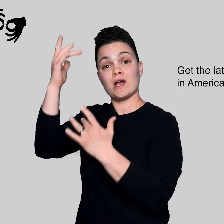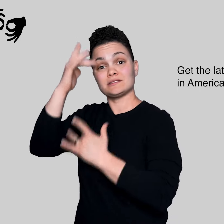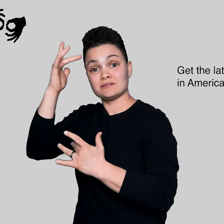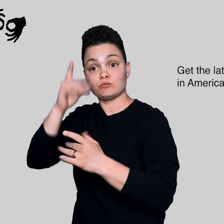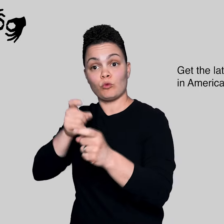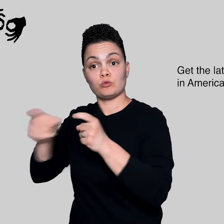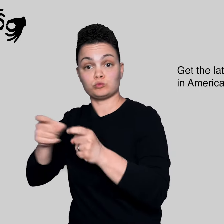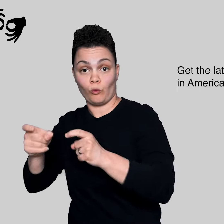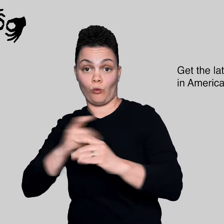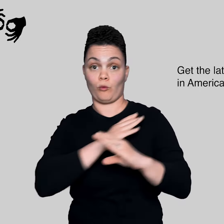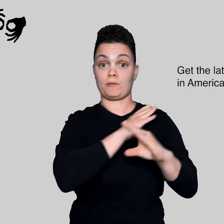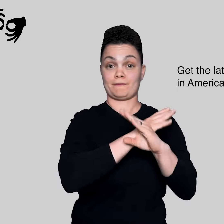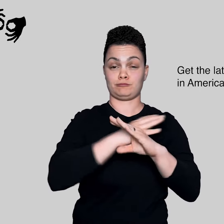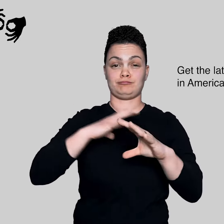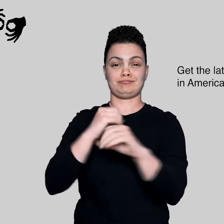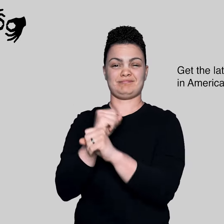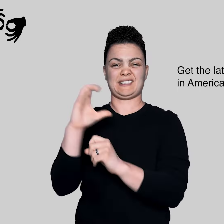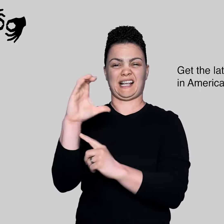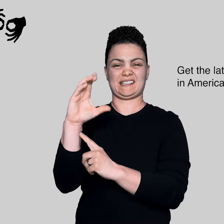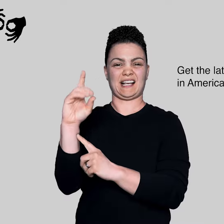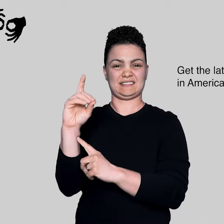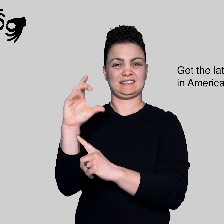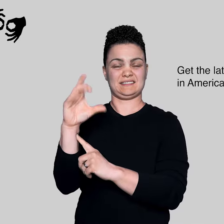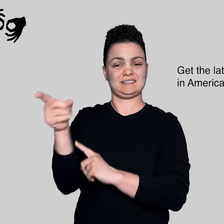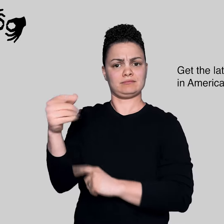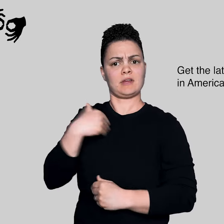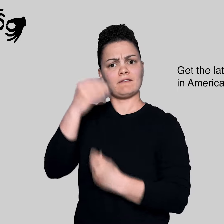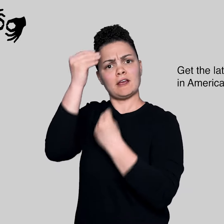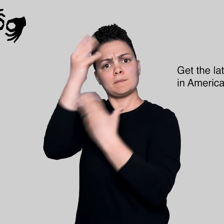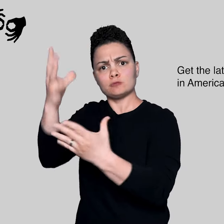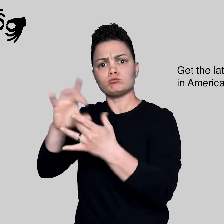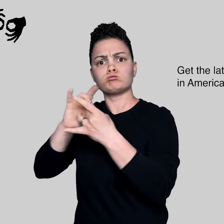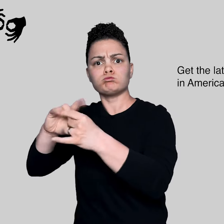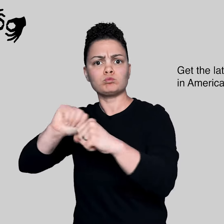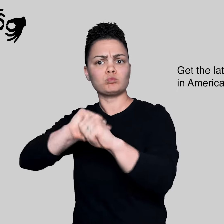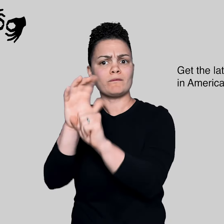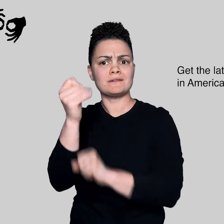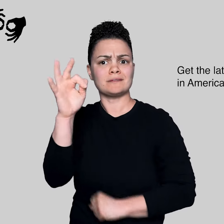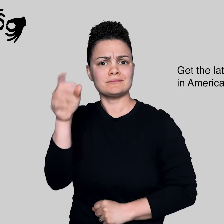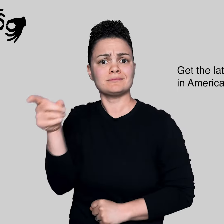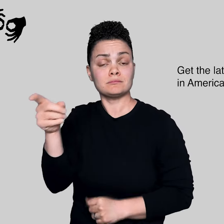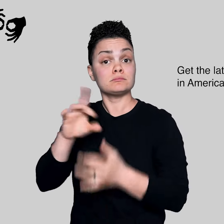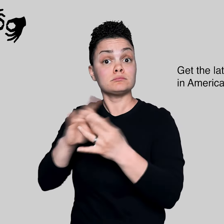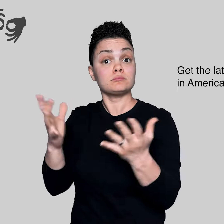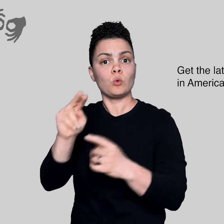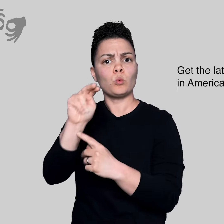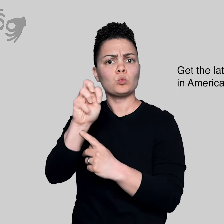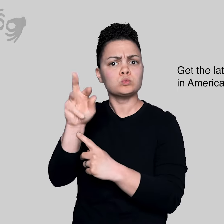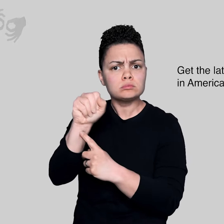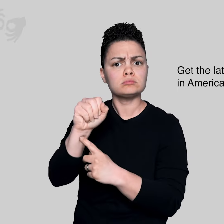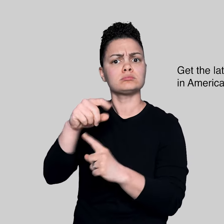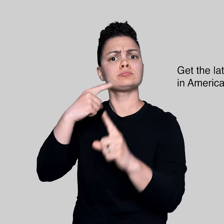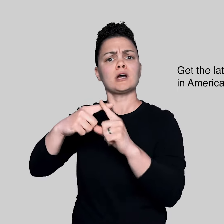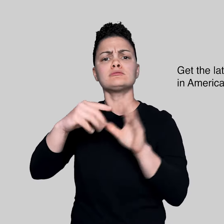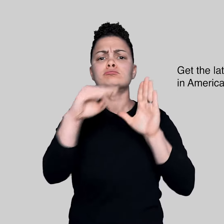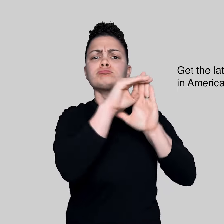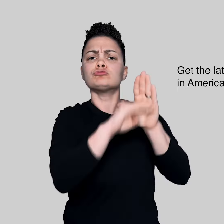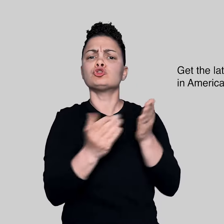Disease Control and Prevention, the CDC, have created new videos in American Sign Language to help you keep up with the